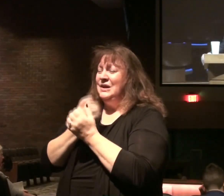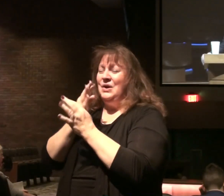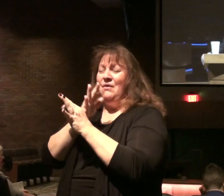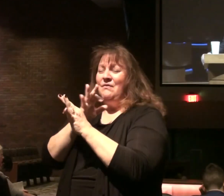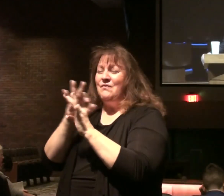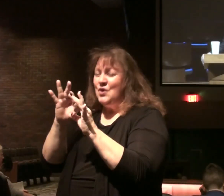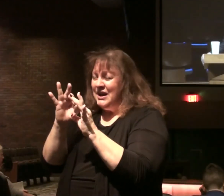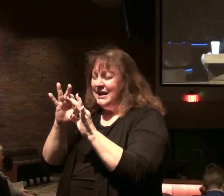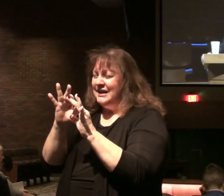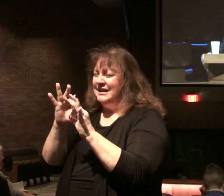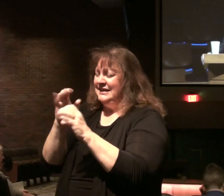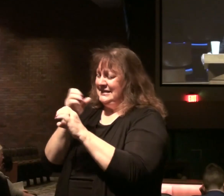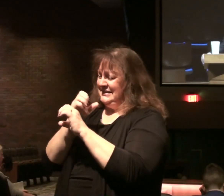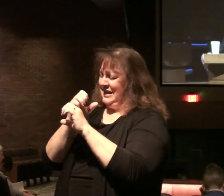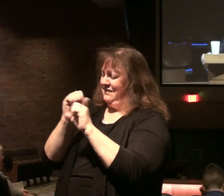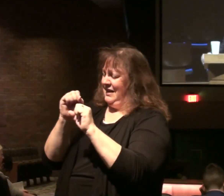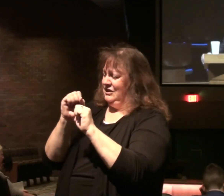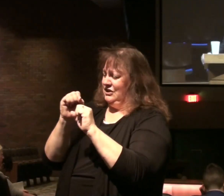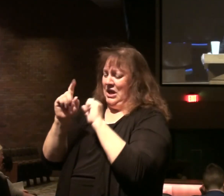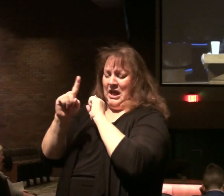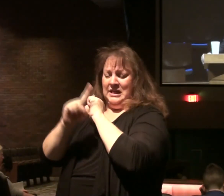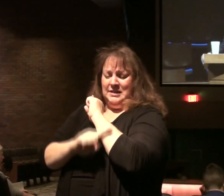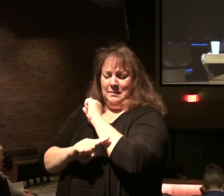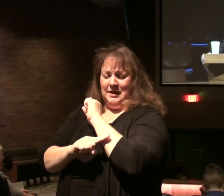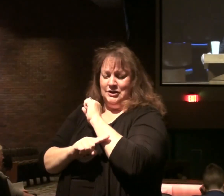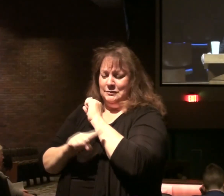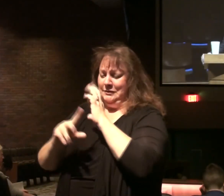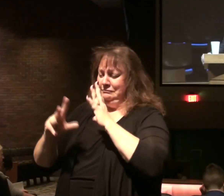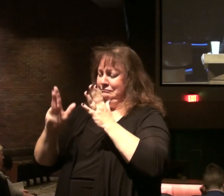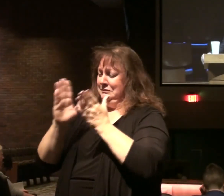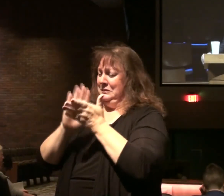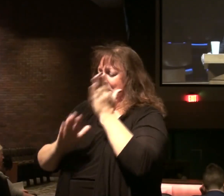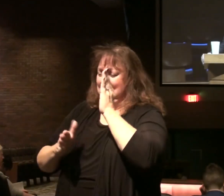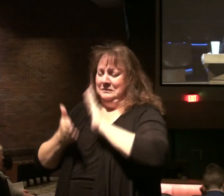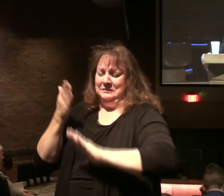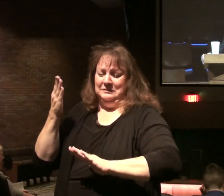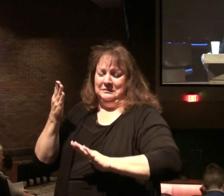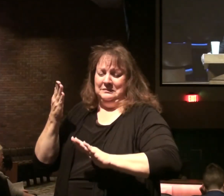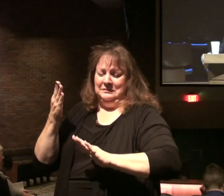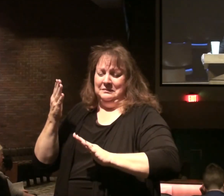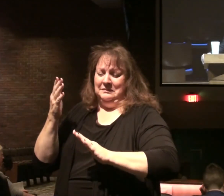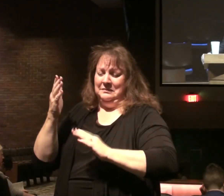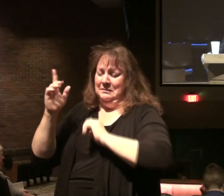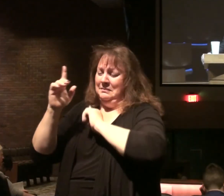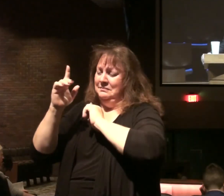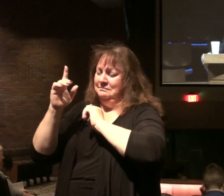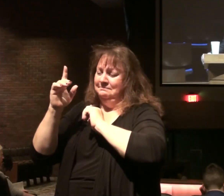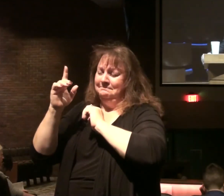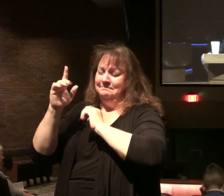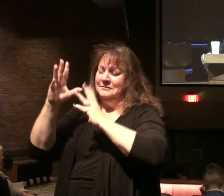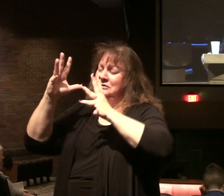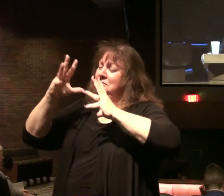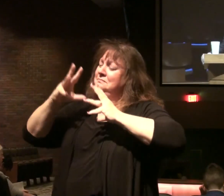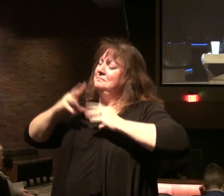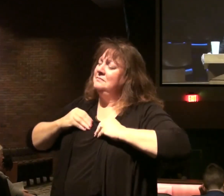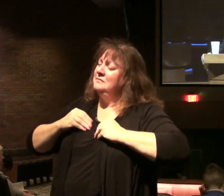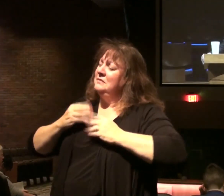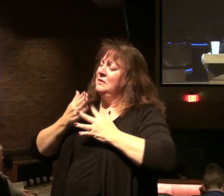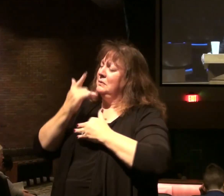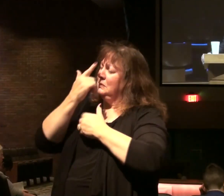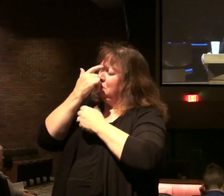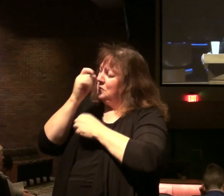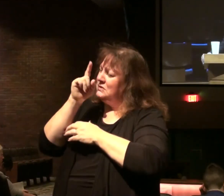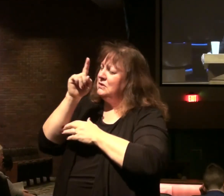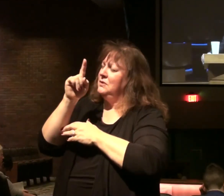salvation. The penalty's been paid. The price has been paid. We can simply receive it by faith in